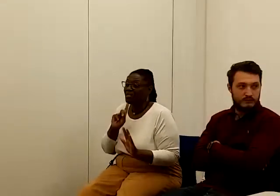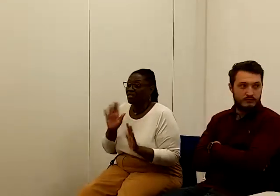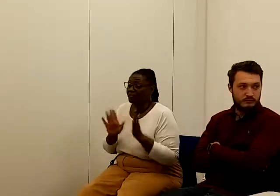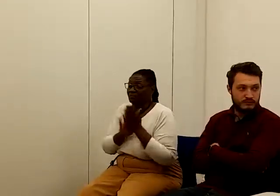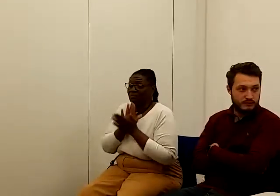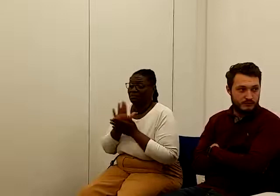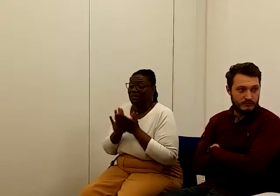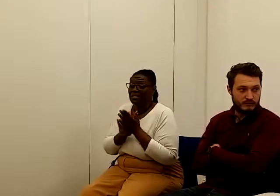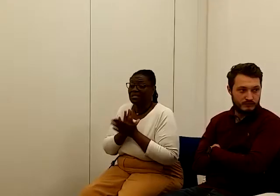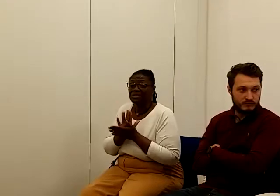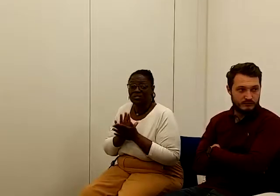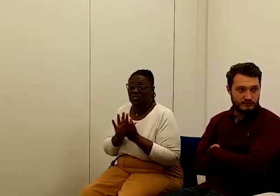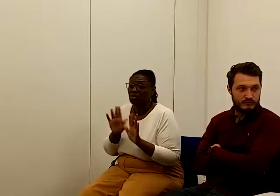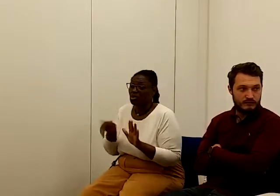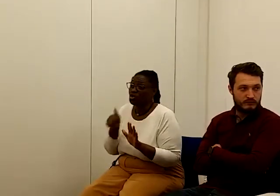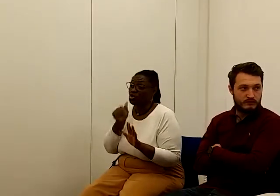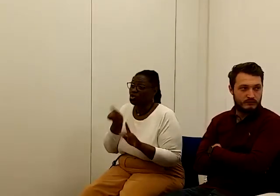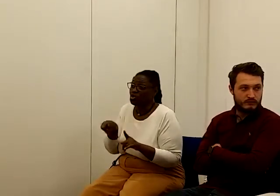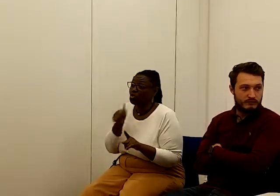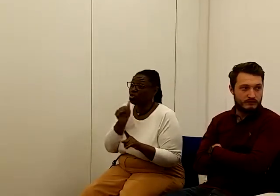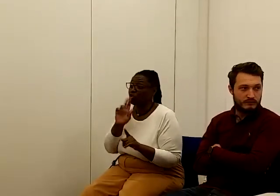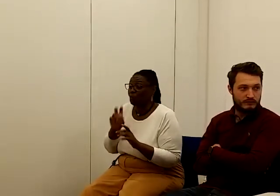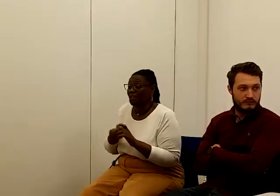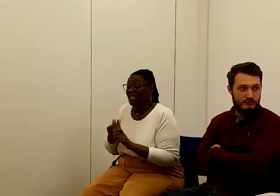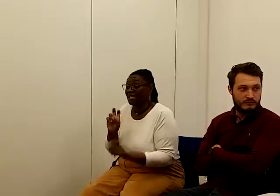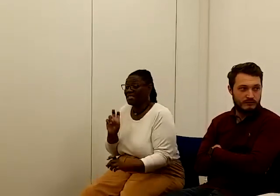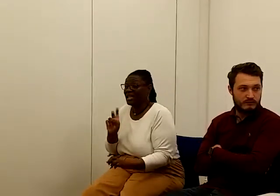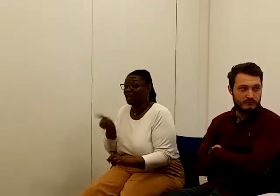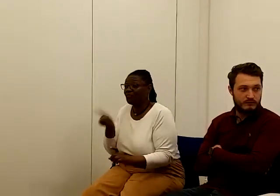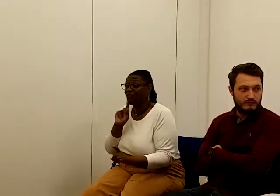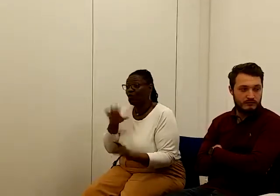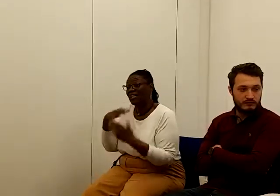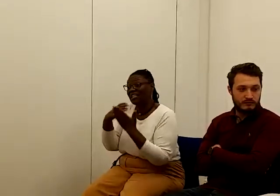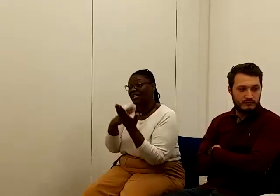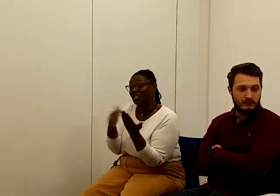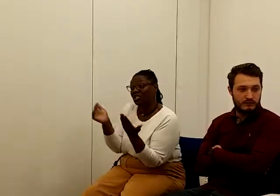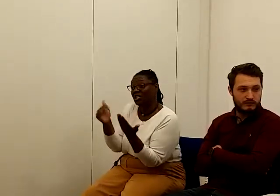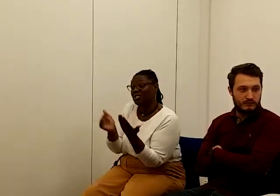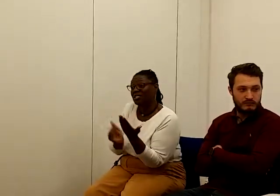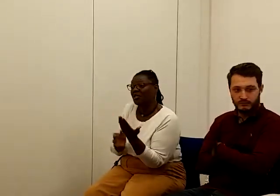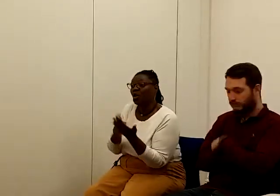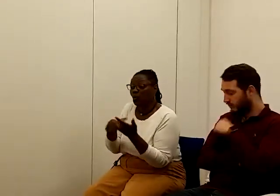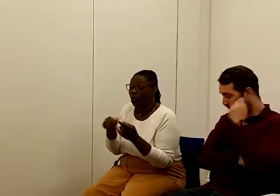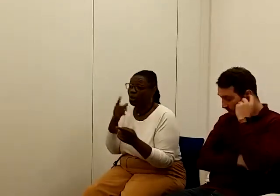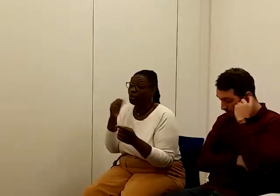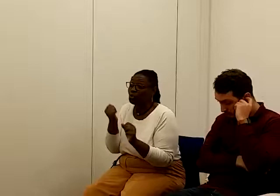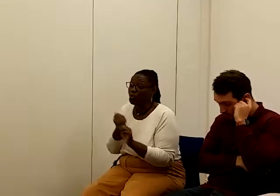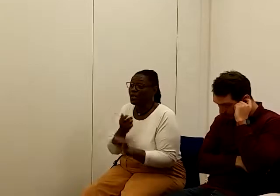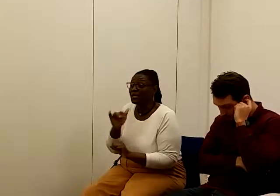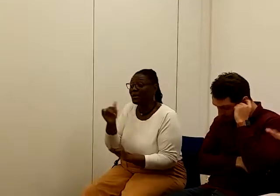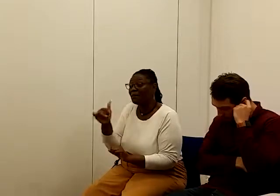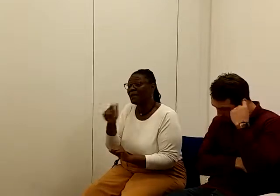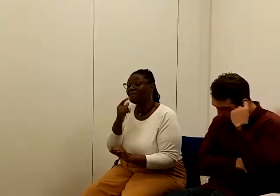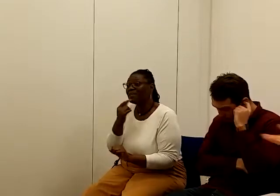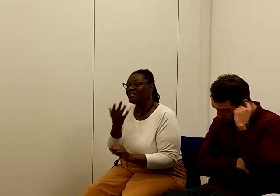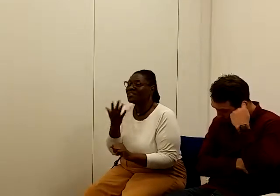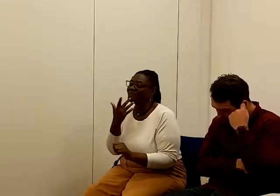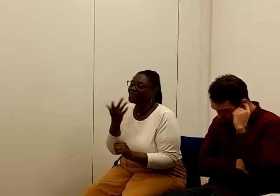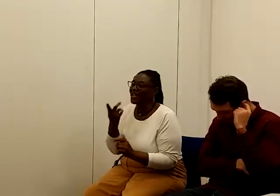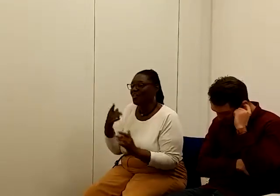you should be exempted from conditionality. And you could do that and maybe there's the tactics you have